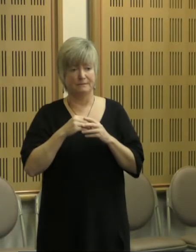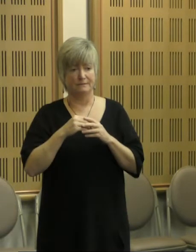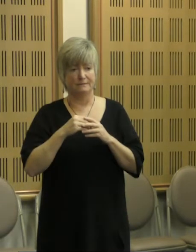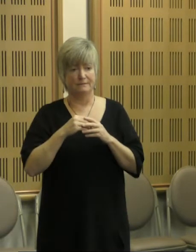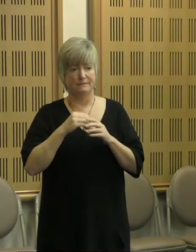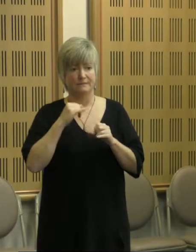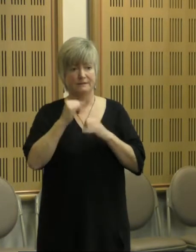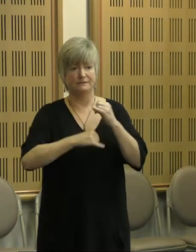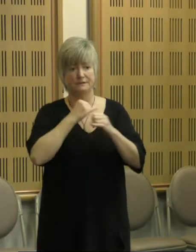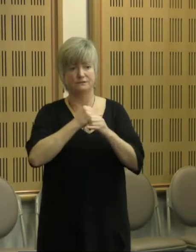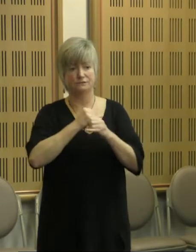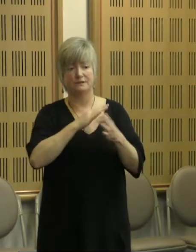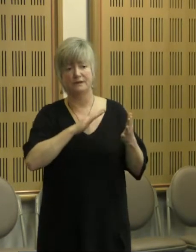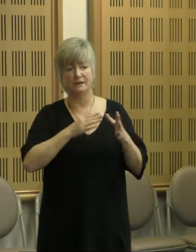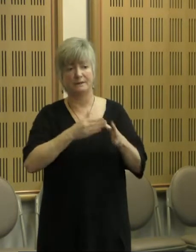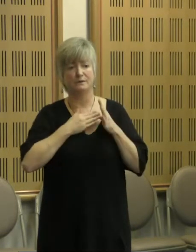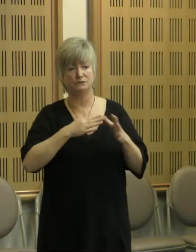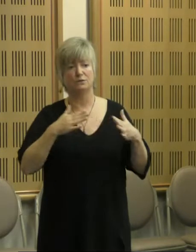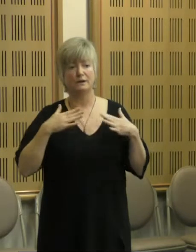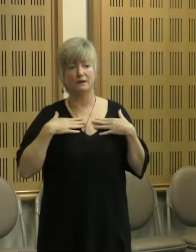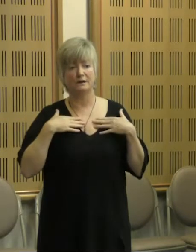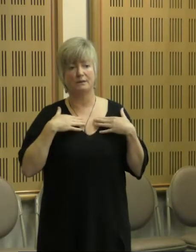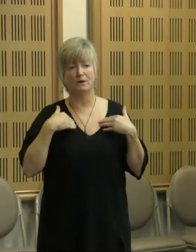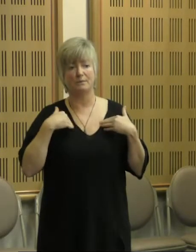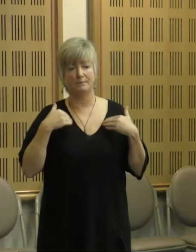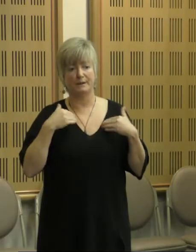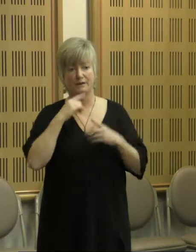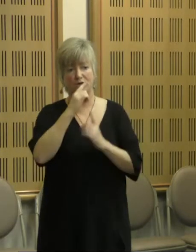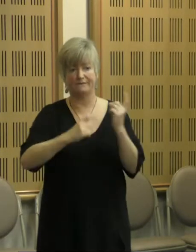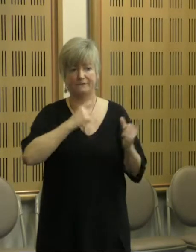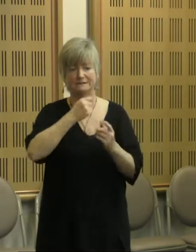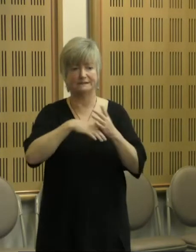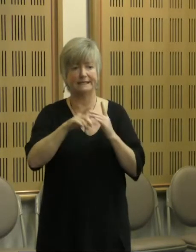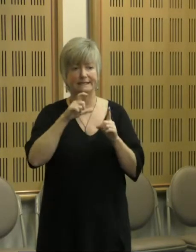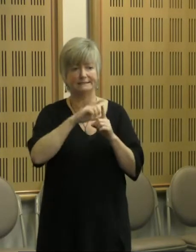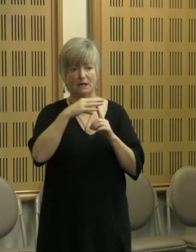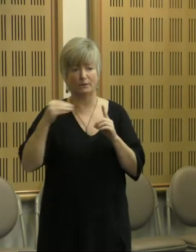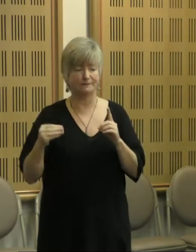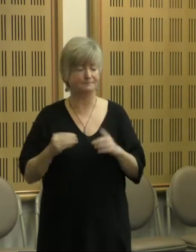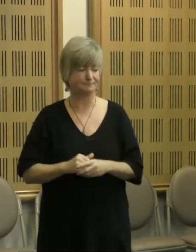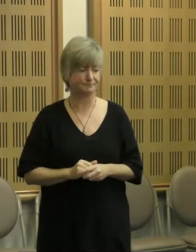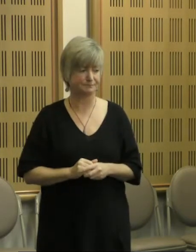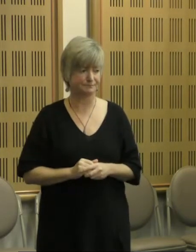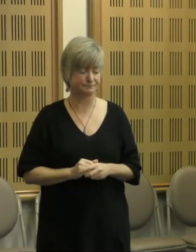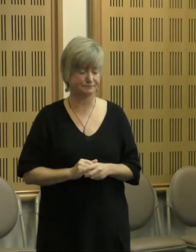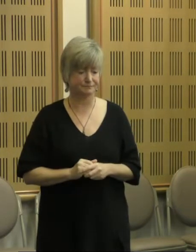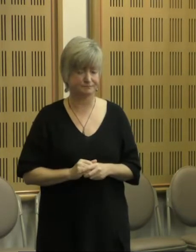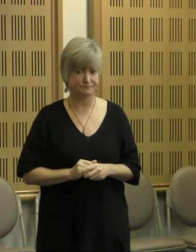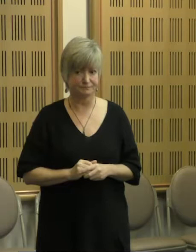2019, which met in Darwin last month. And there's a quote from that conference statement at the end of the conference.